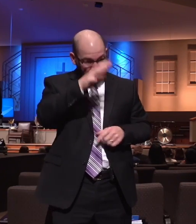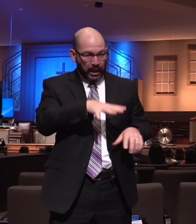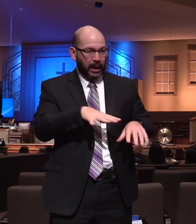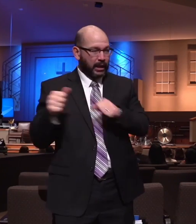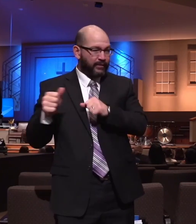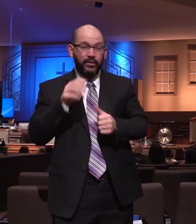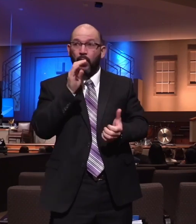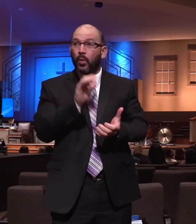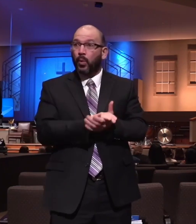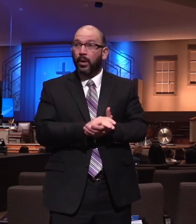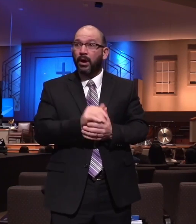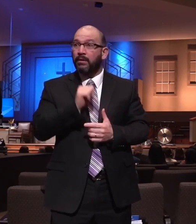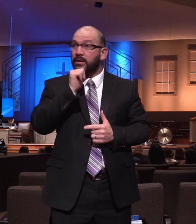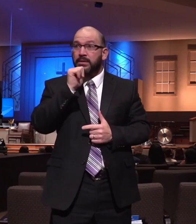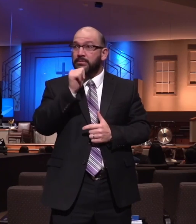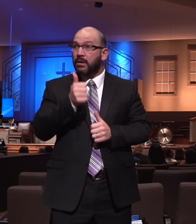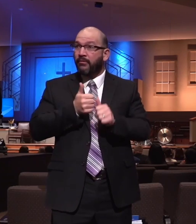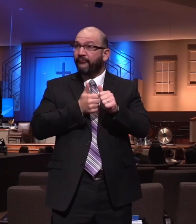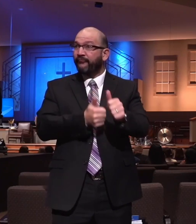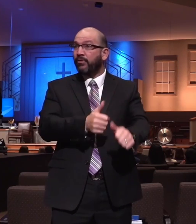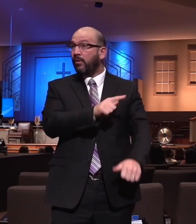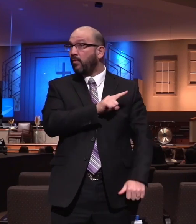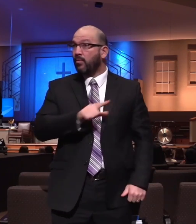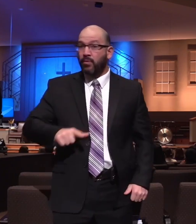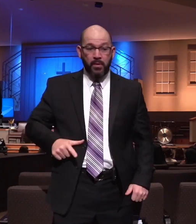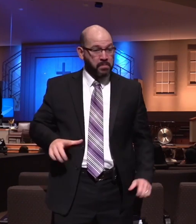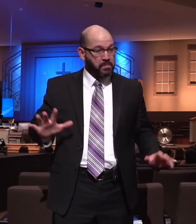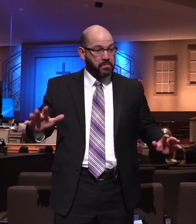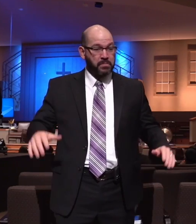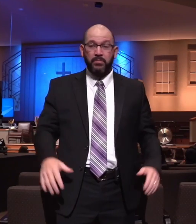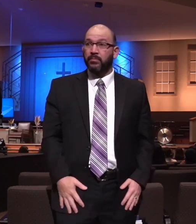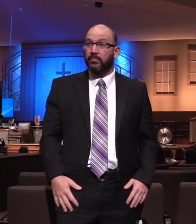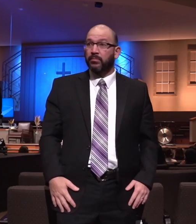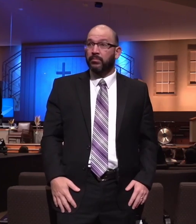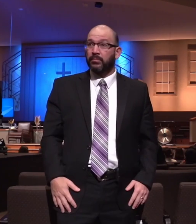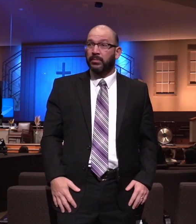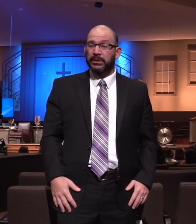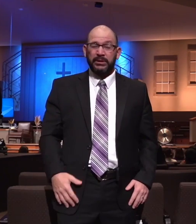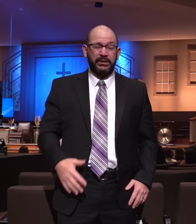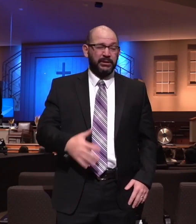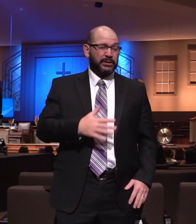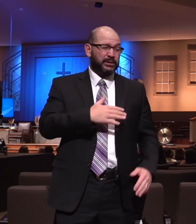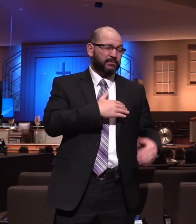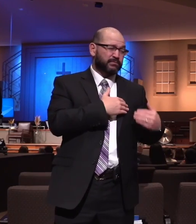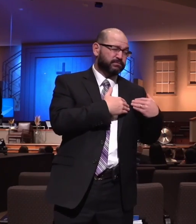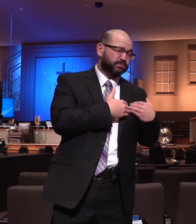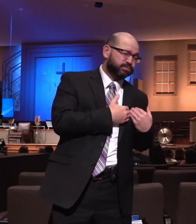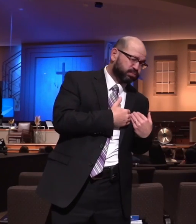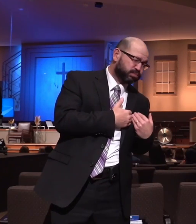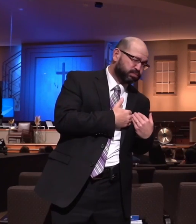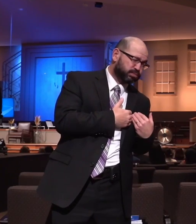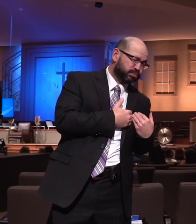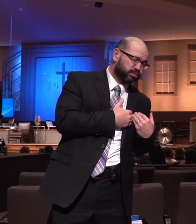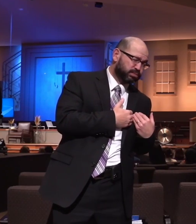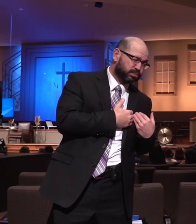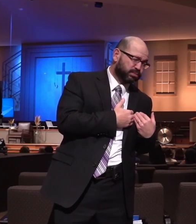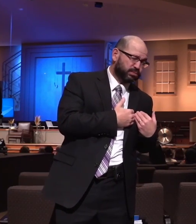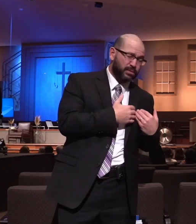no longer living for the Lord Jesus Christ. That's the other burden I was trying to tell you about just a moment